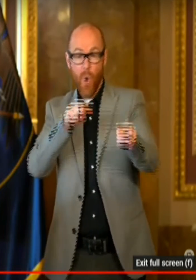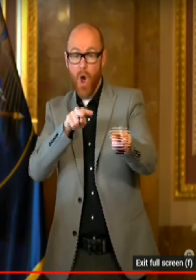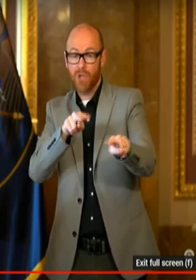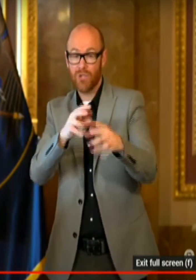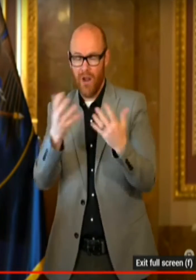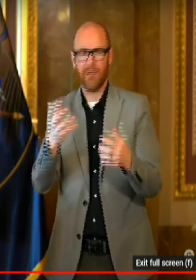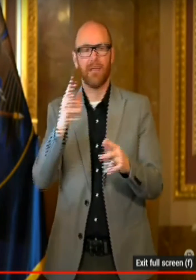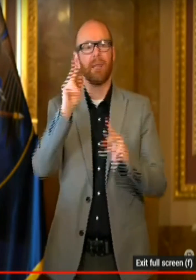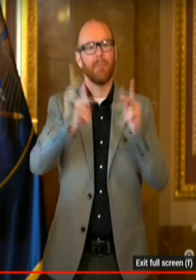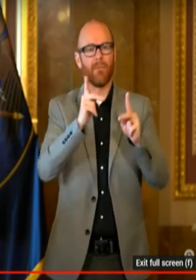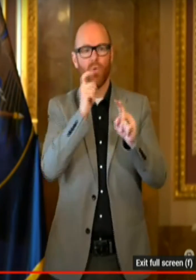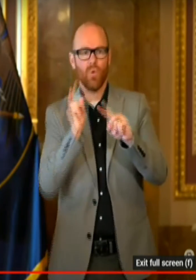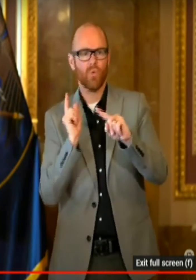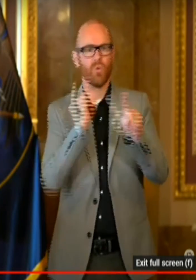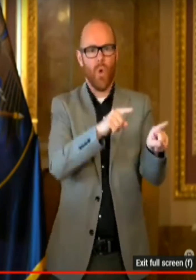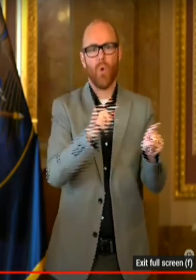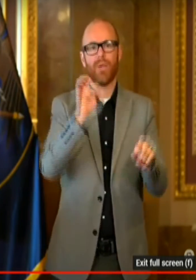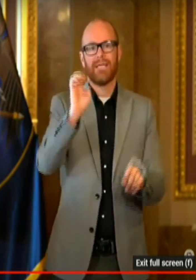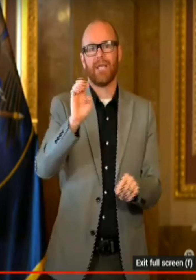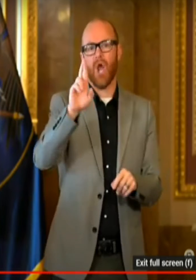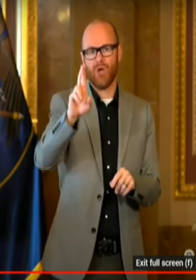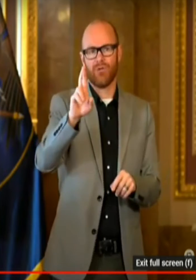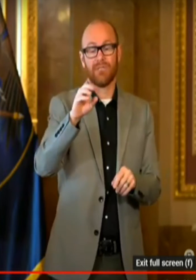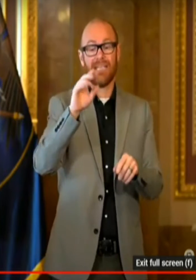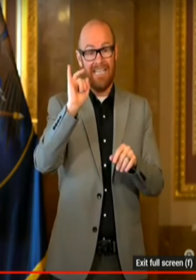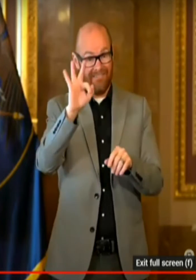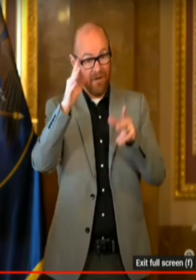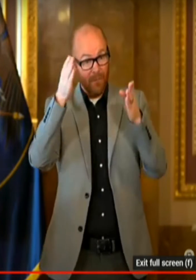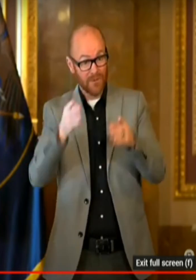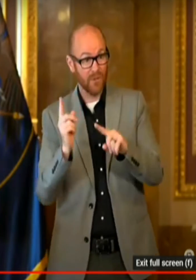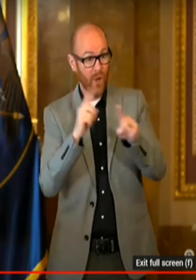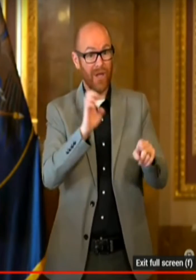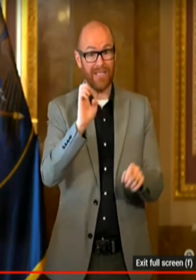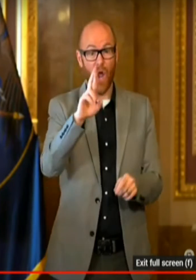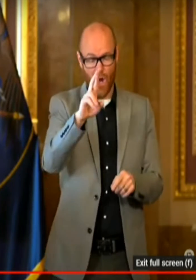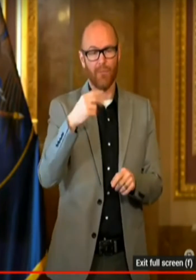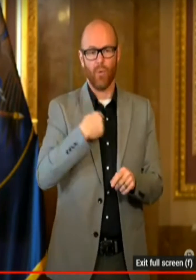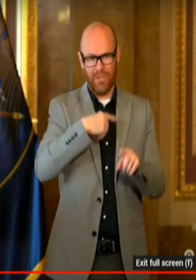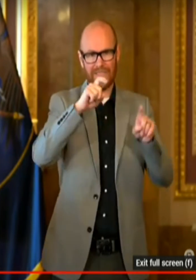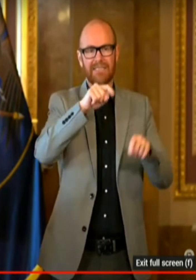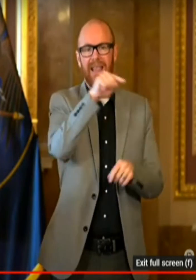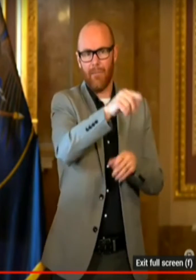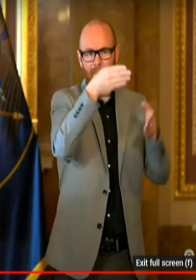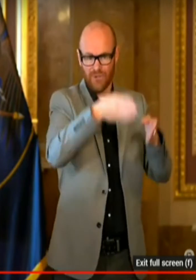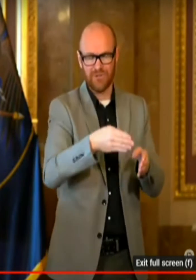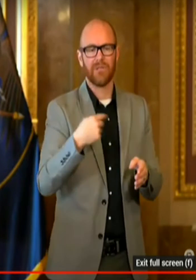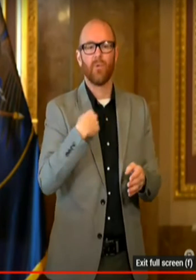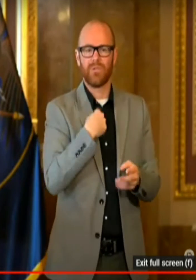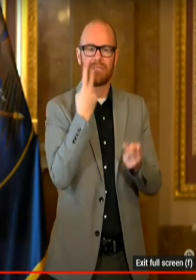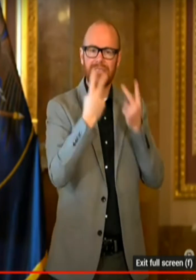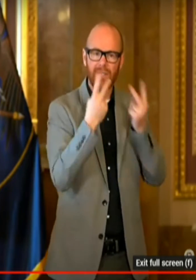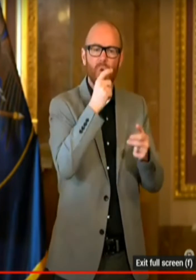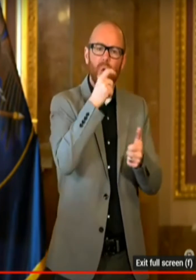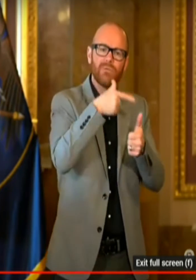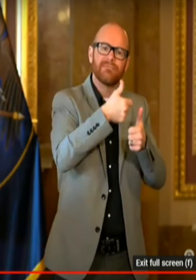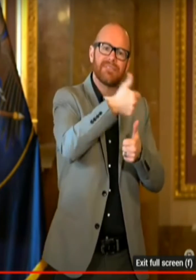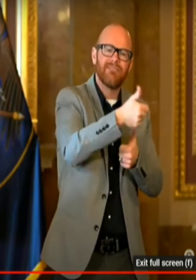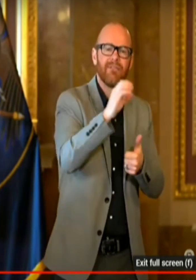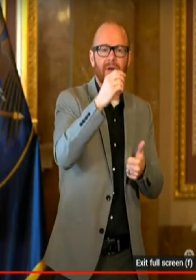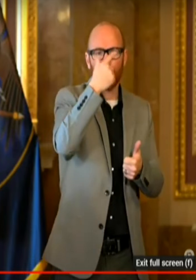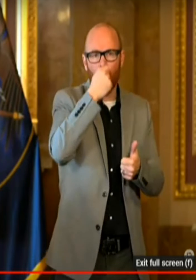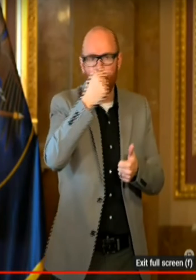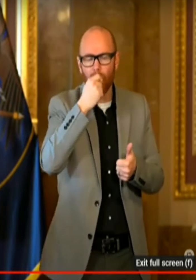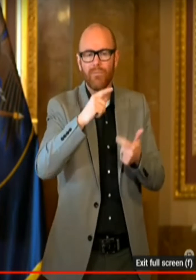And because we test all of them, we can see what's happening with the flu. That's a really good surveillance model. And those are showing up as